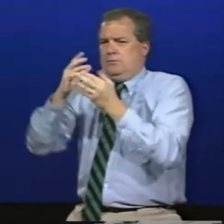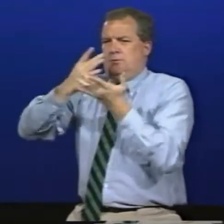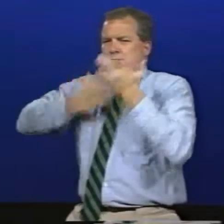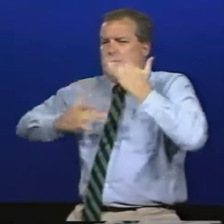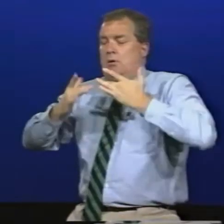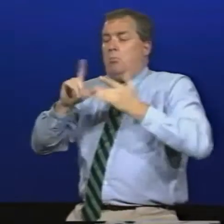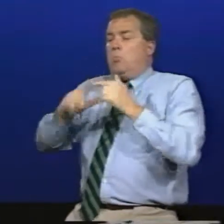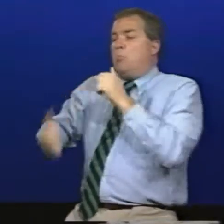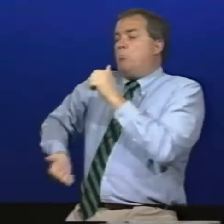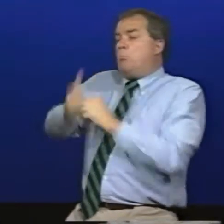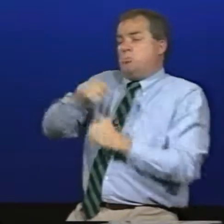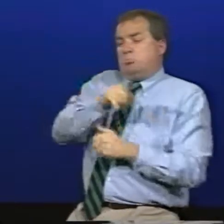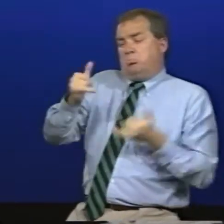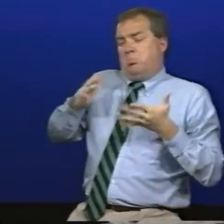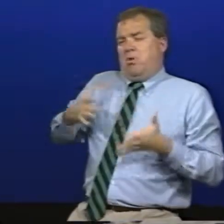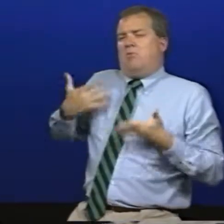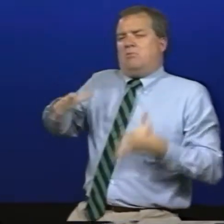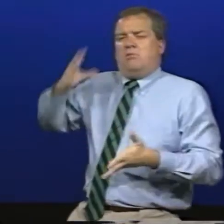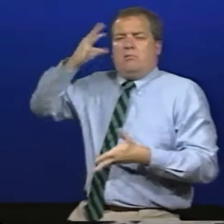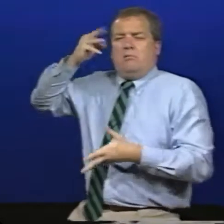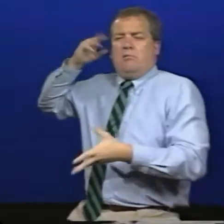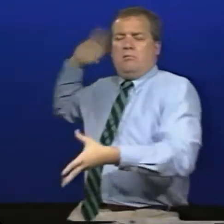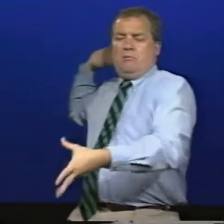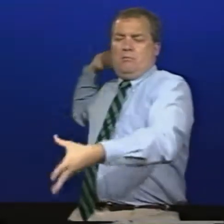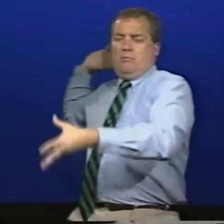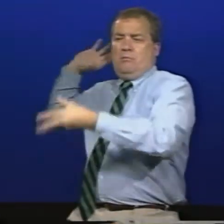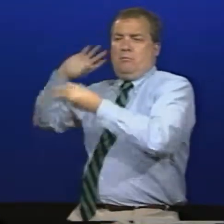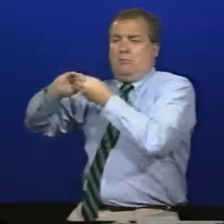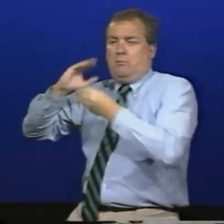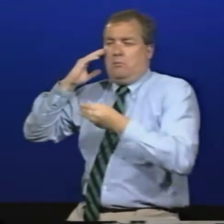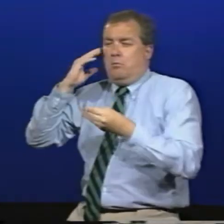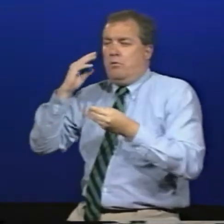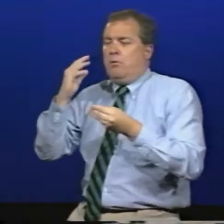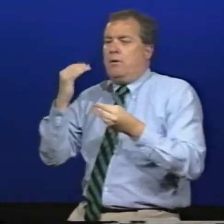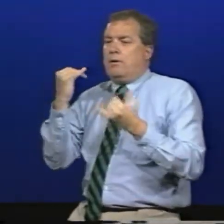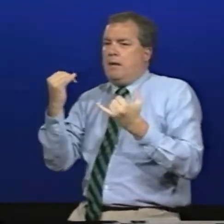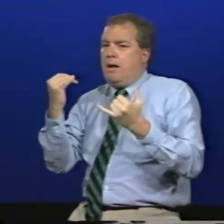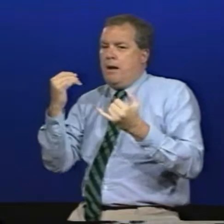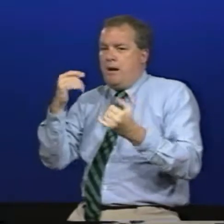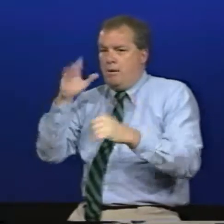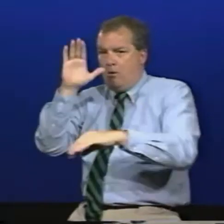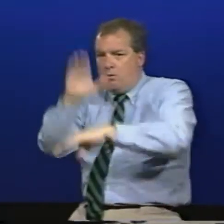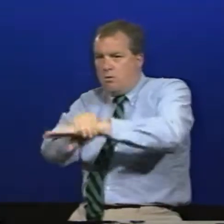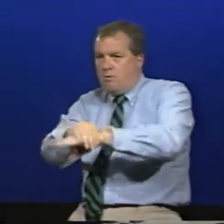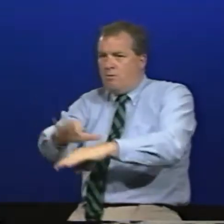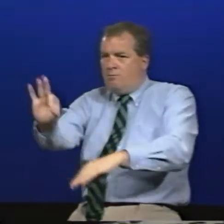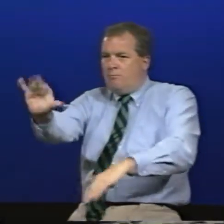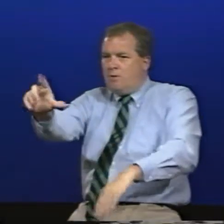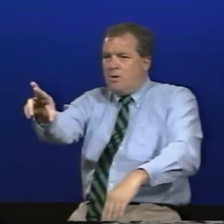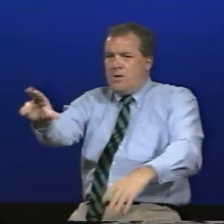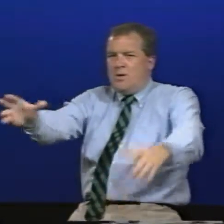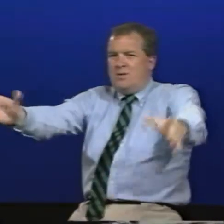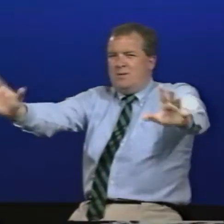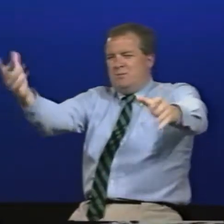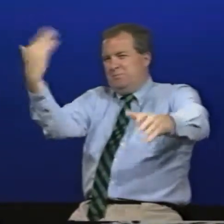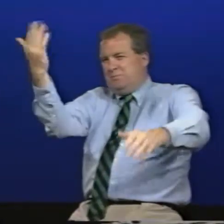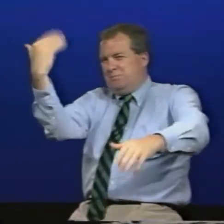can start teaching and showing you what you need to do and actually do the coaching there now of course one of the nice things is that usually I'm getting people who've had some